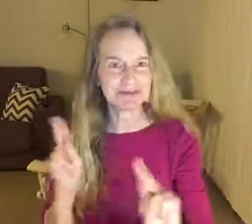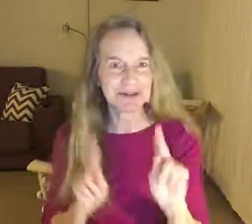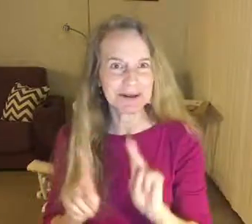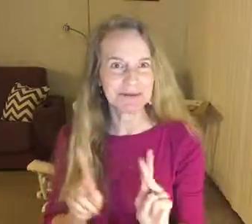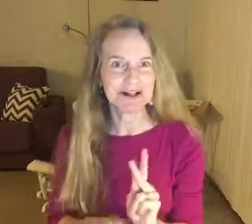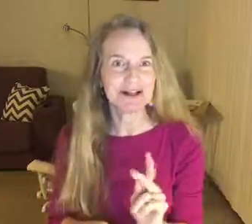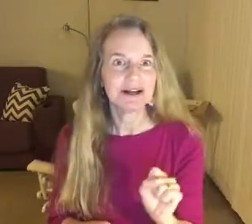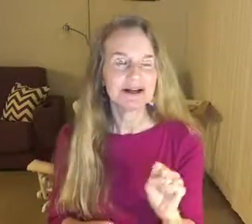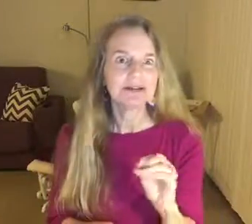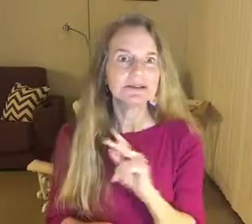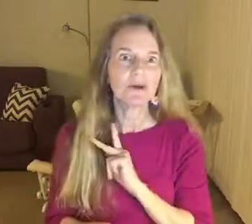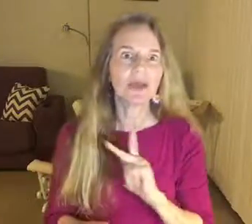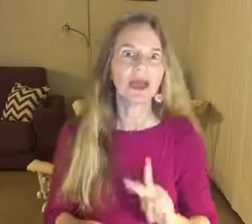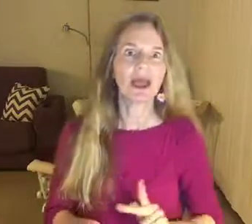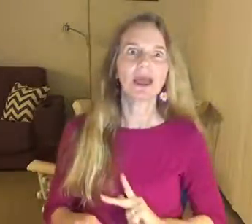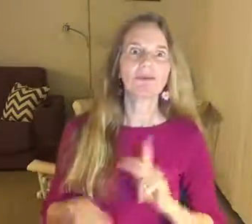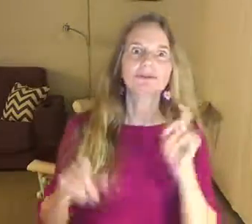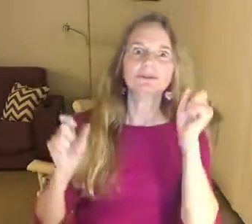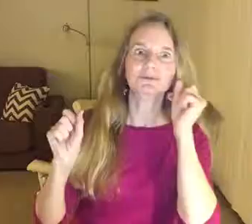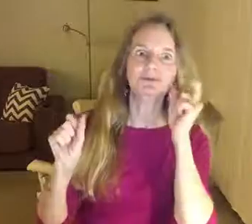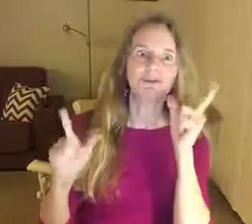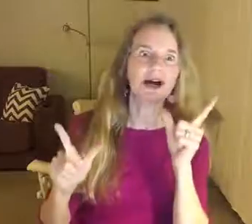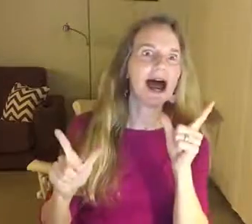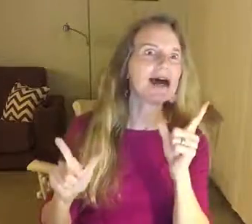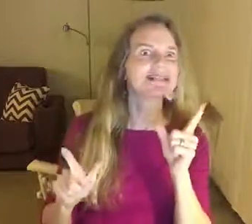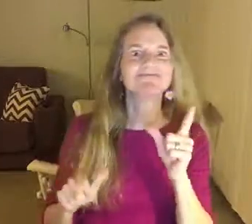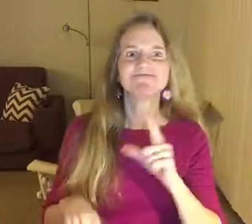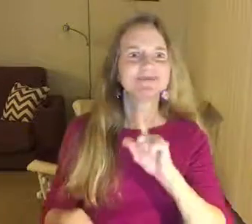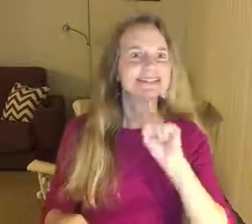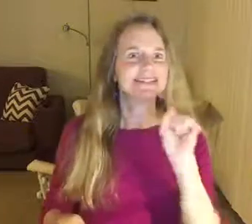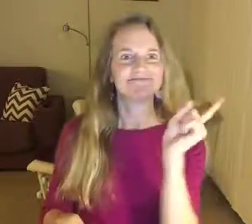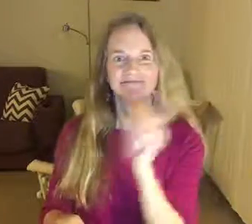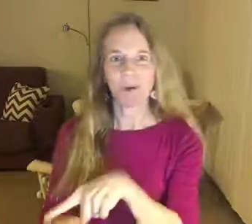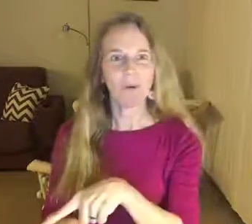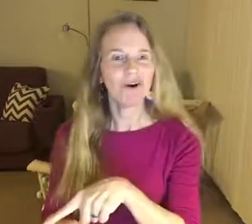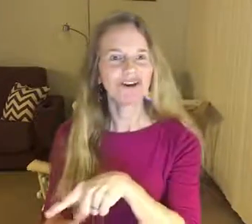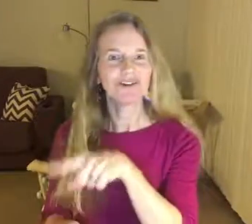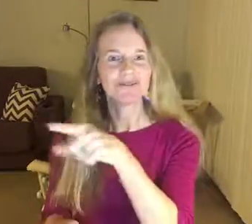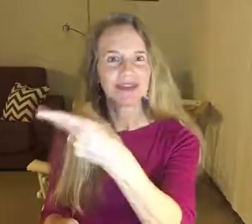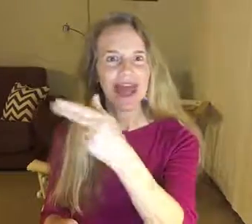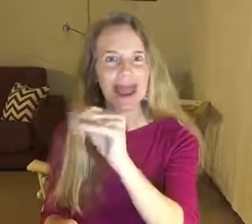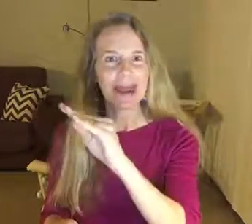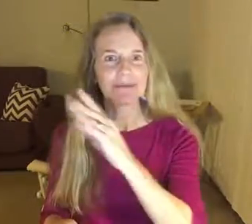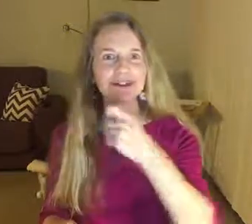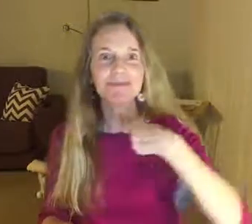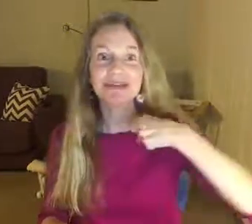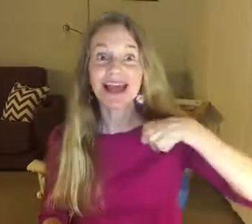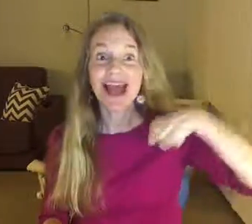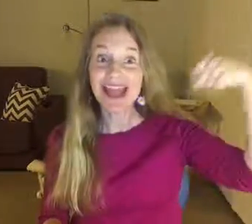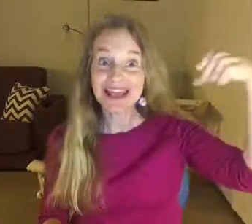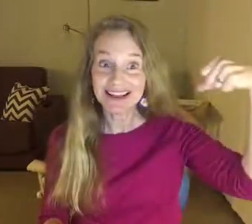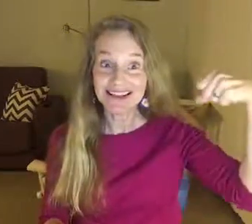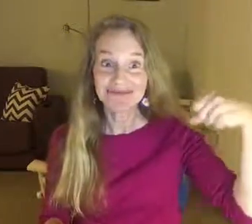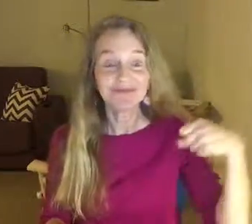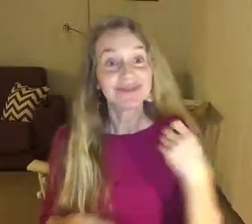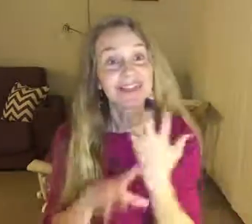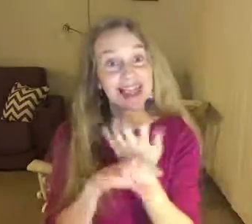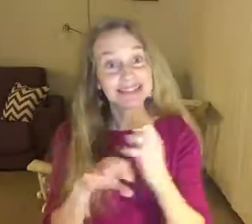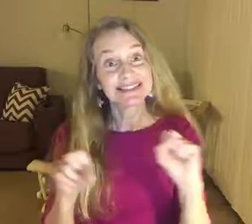people. So the king's bride ordered him to be aged and